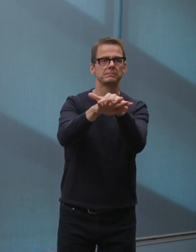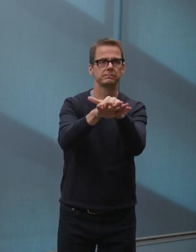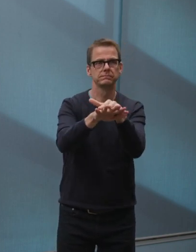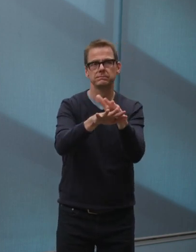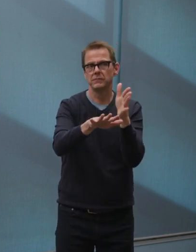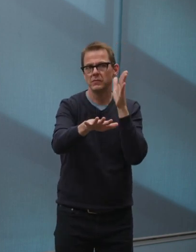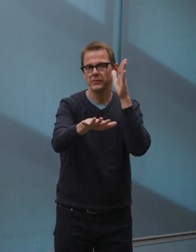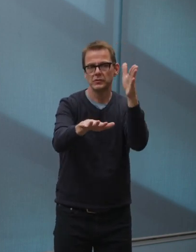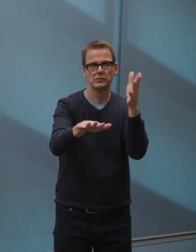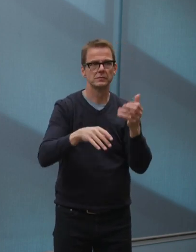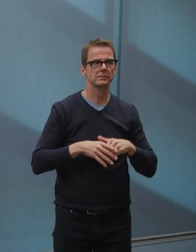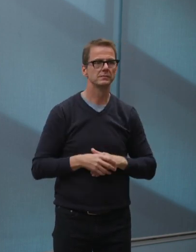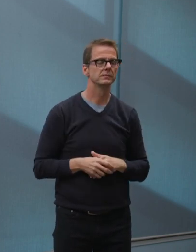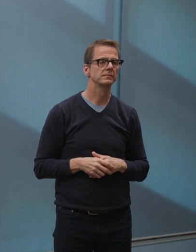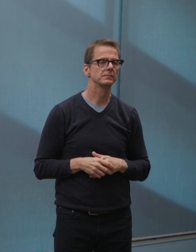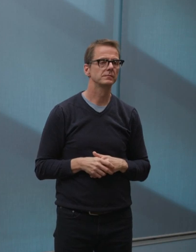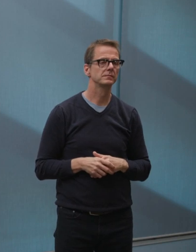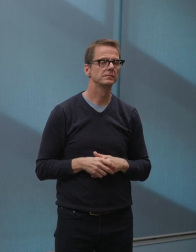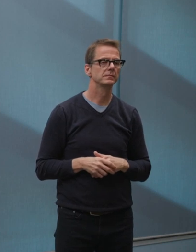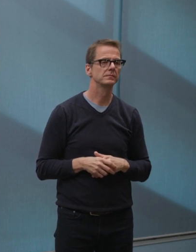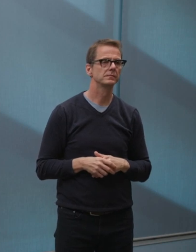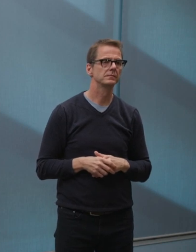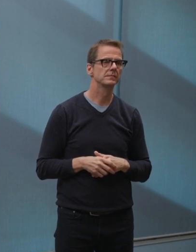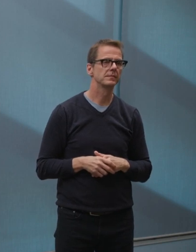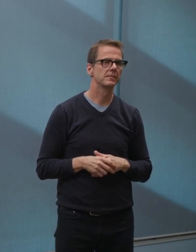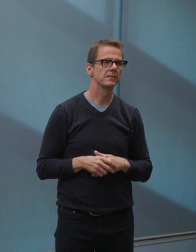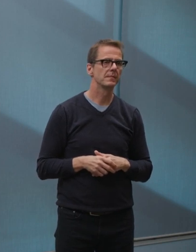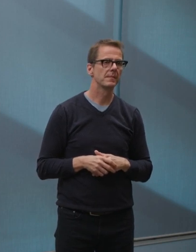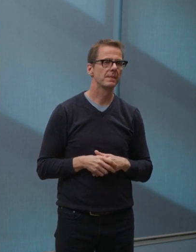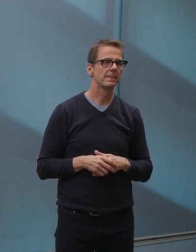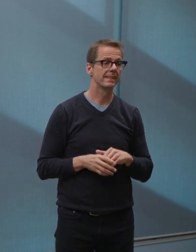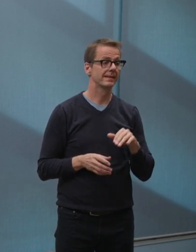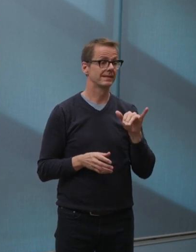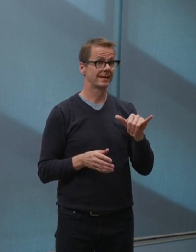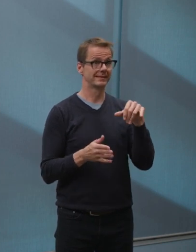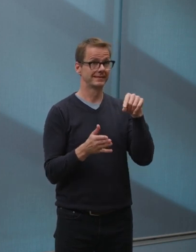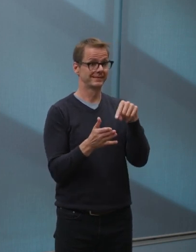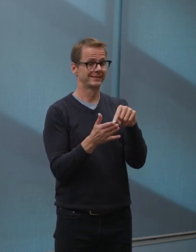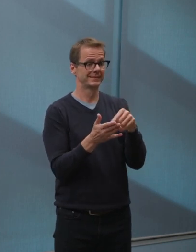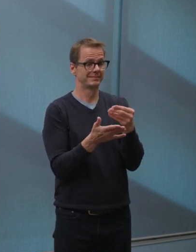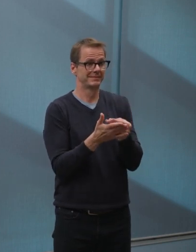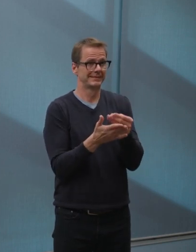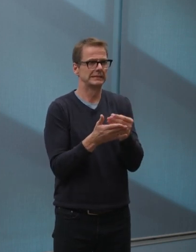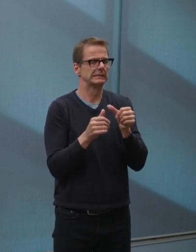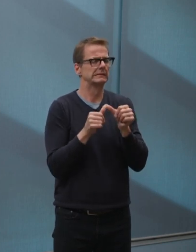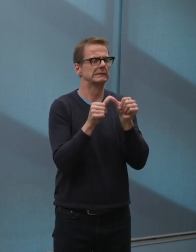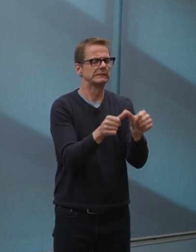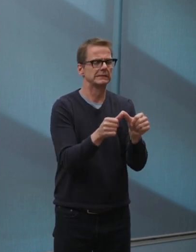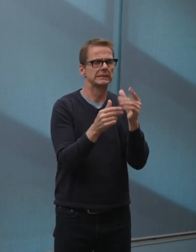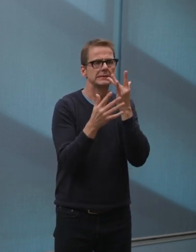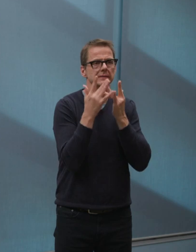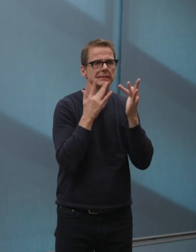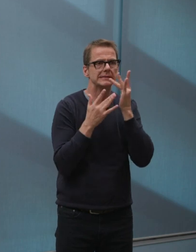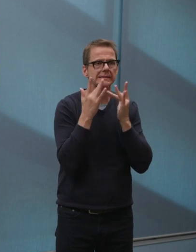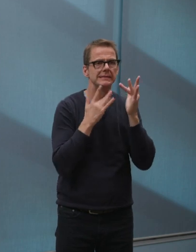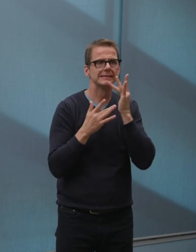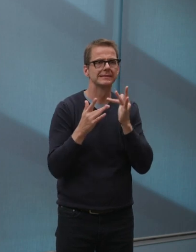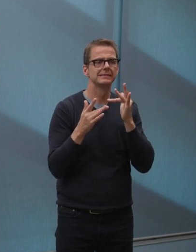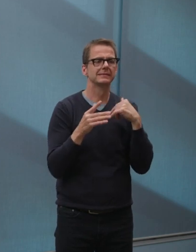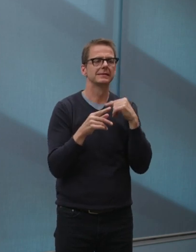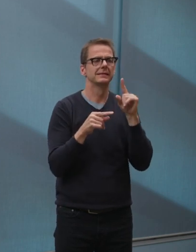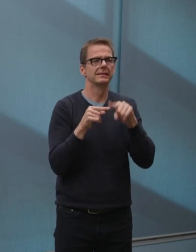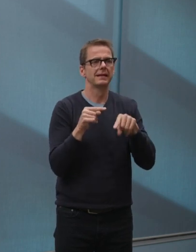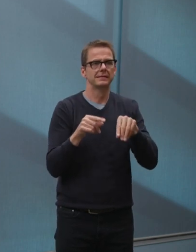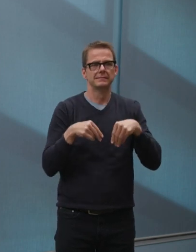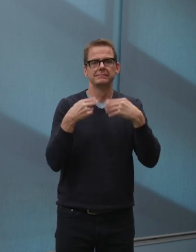and spray parks, including the city of Hall Fountain and the ponds at Rundle Park will be included in the recovery planning and will